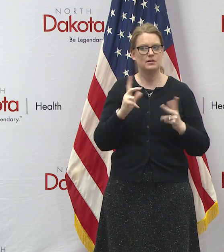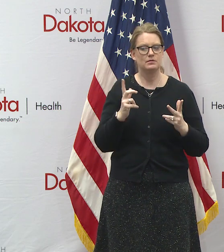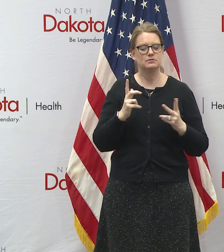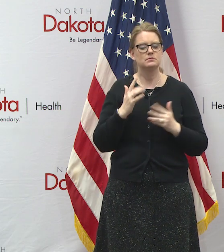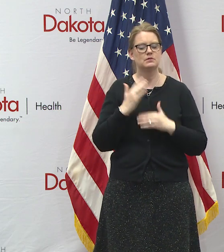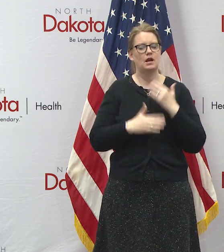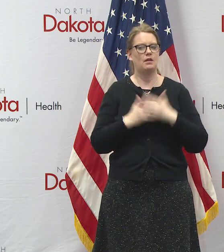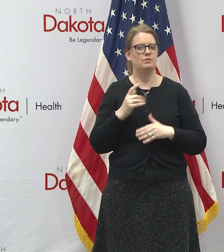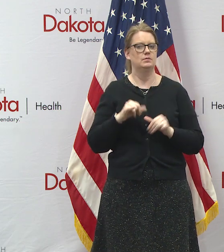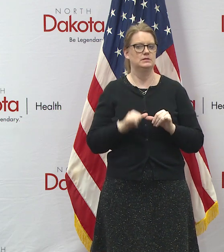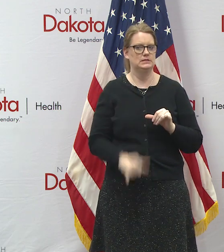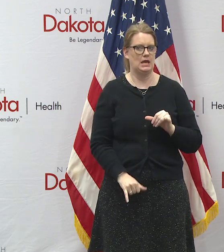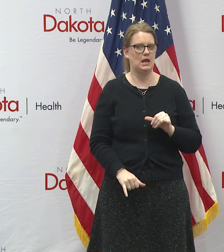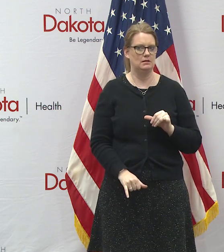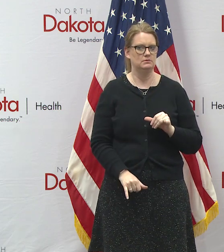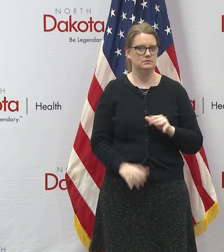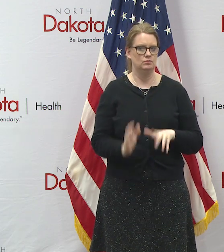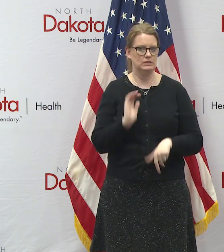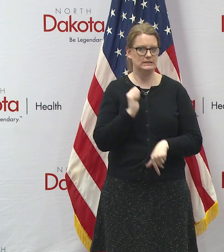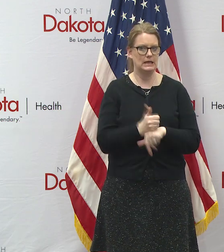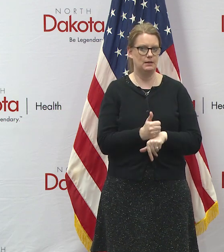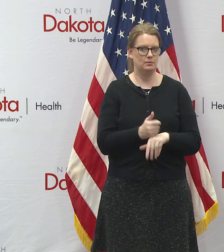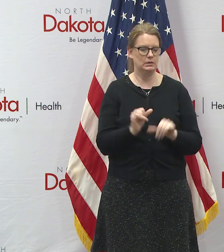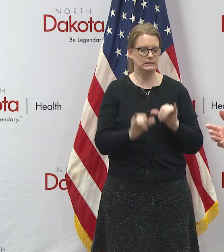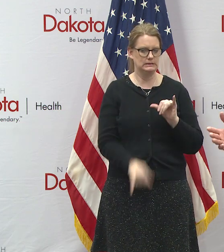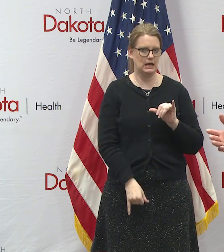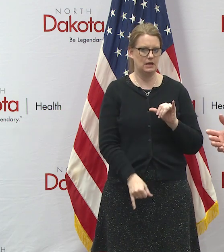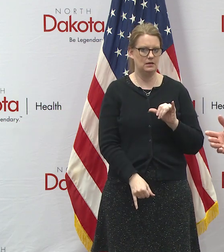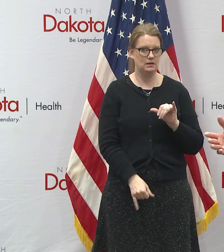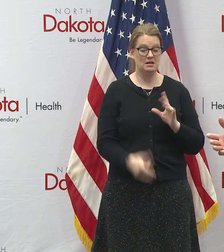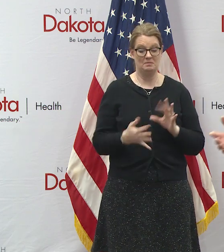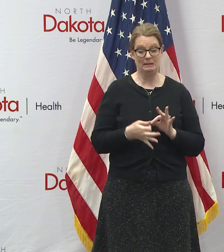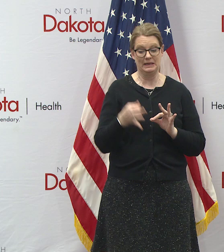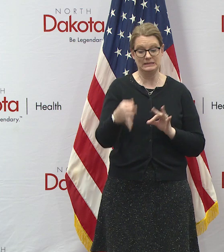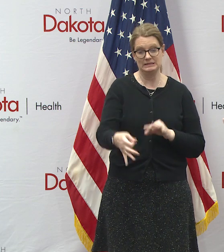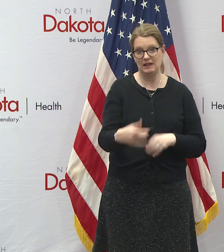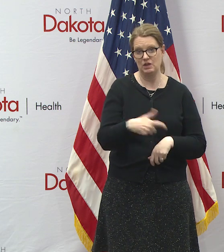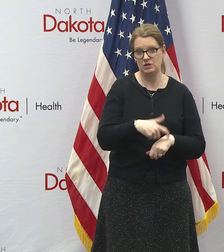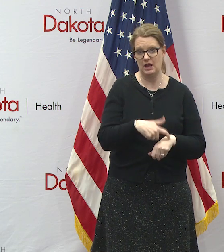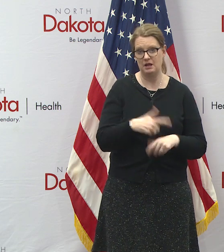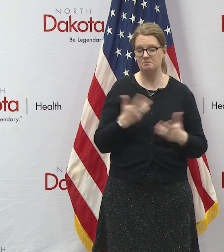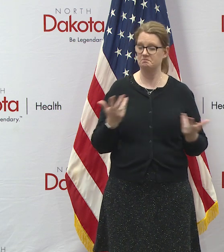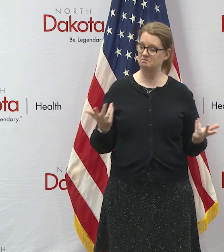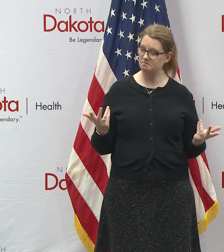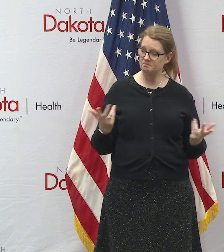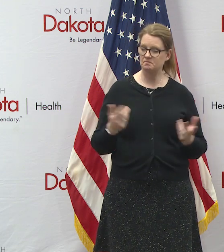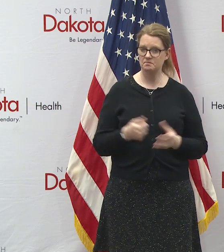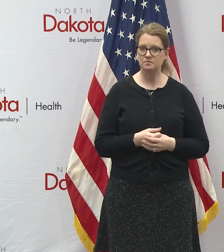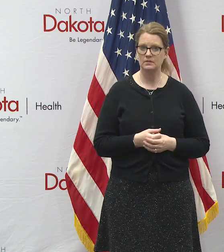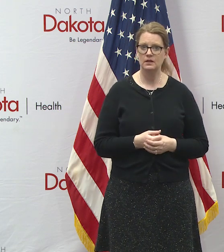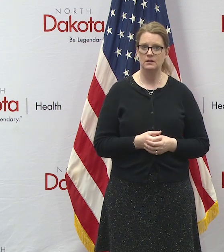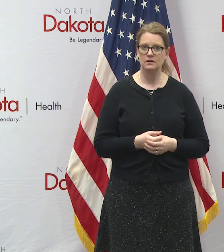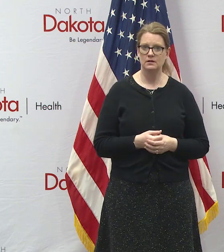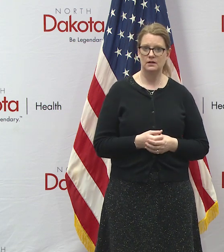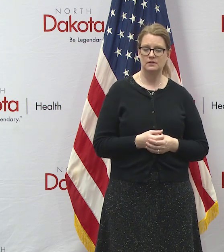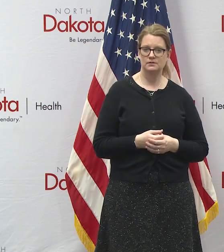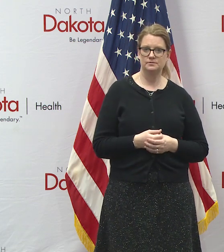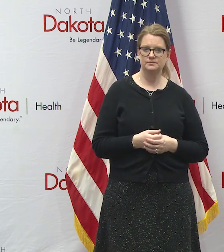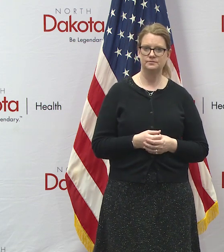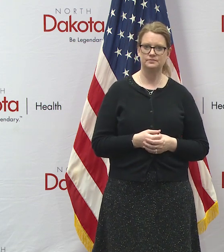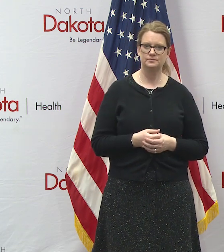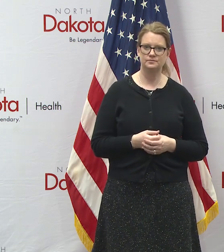comfortable where we are we're set up and we're just going to stay here and they might extend their time so i think we're gonna we may see